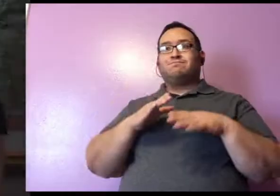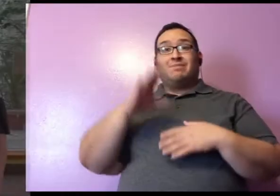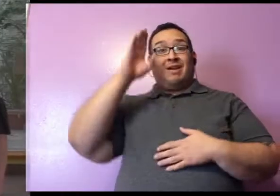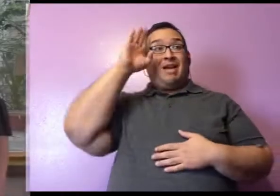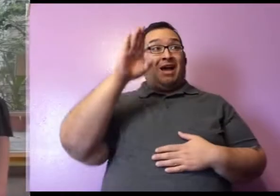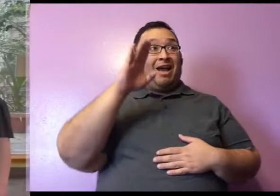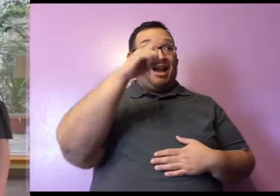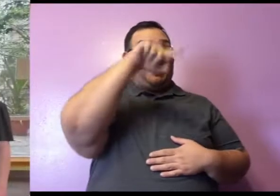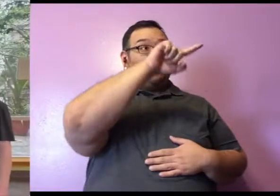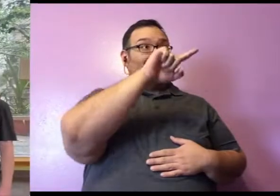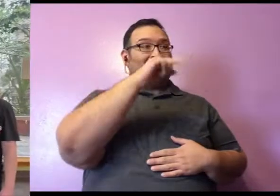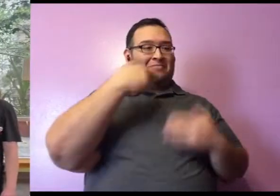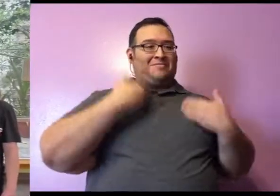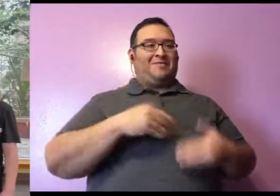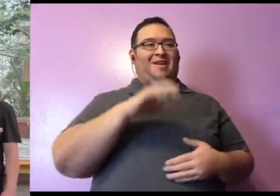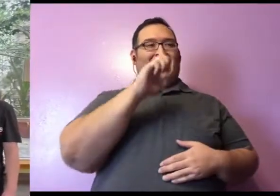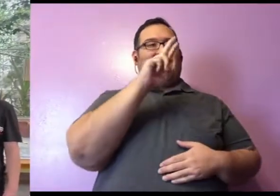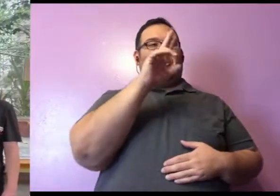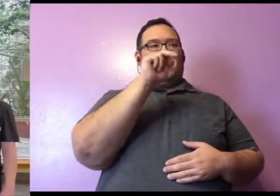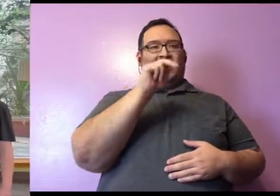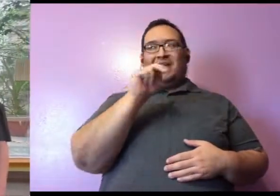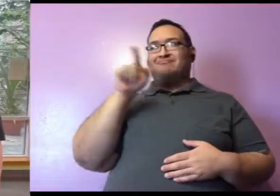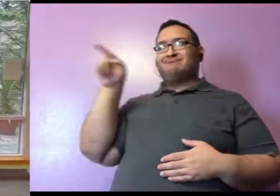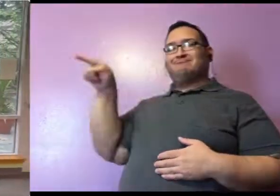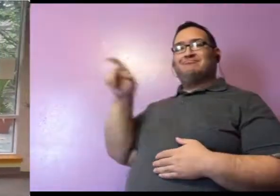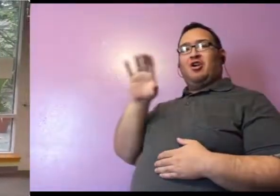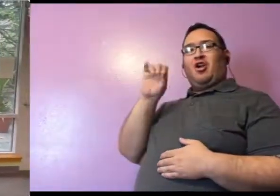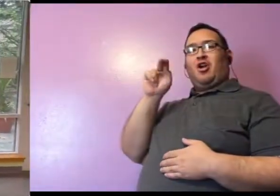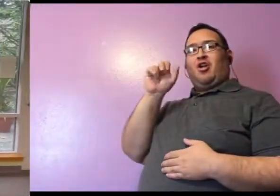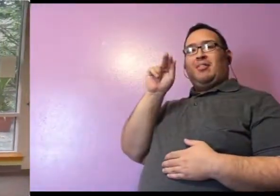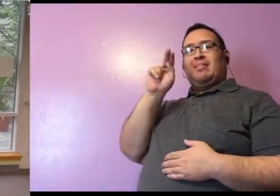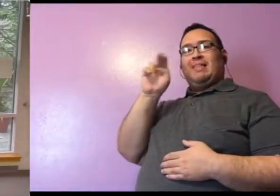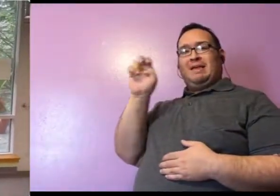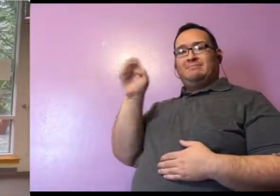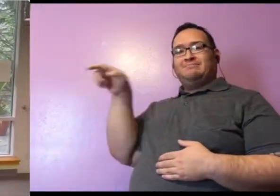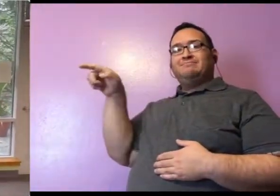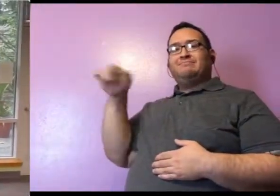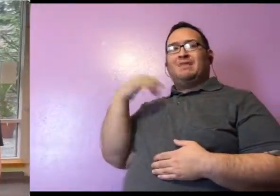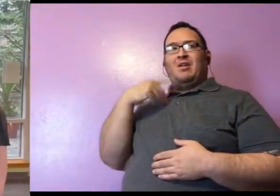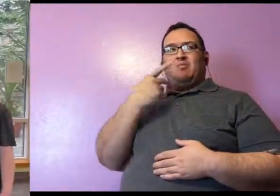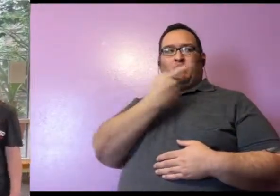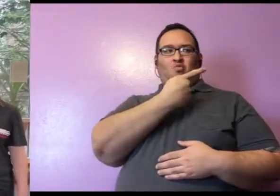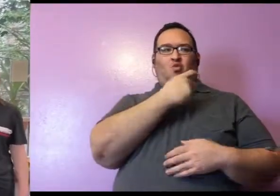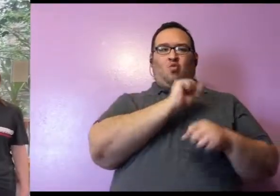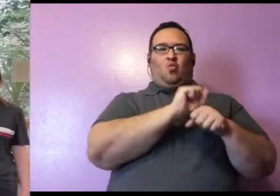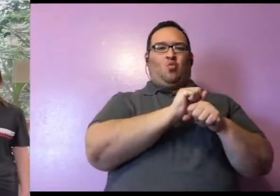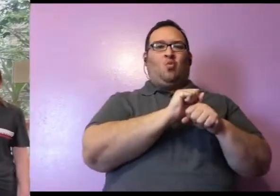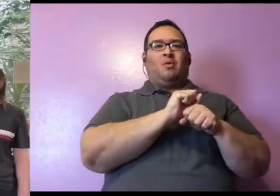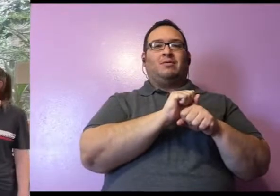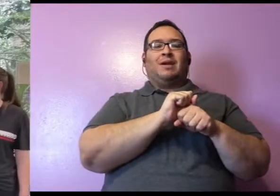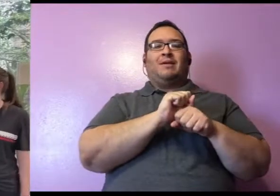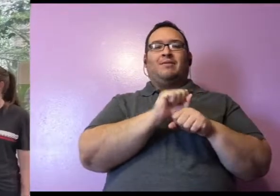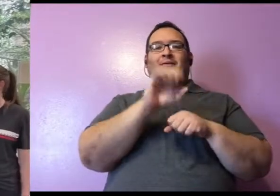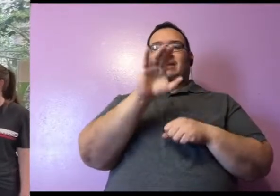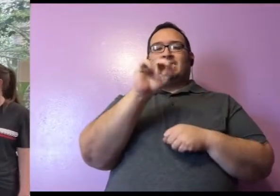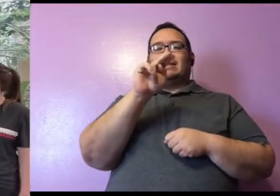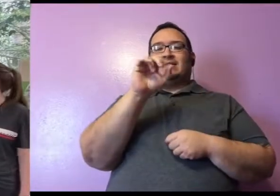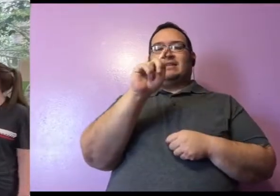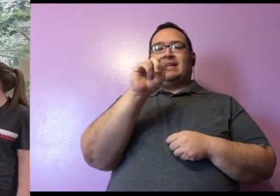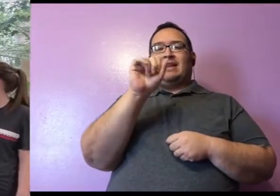Hi guys, I'm Erin and this is Colleen. And we are two of the zookeepers here at the Cincinnati Zoo in San Diego Garden. Welcome to our